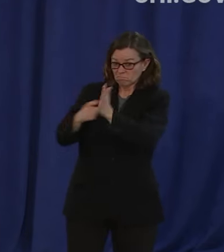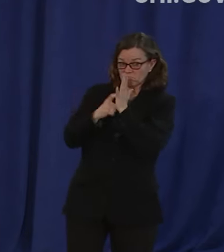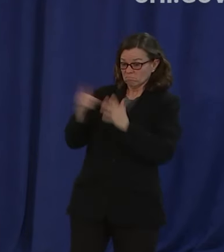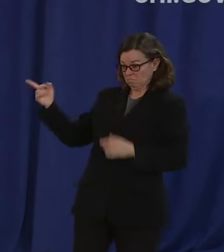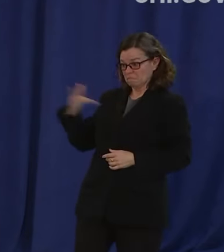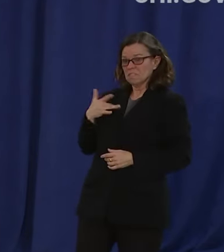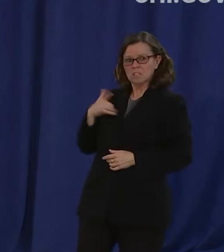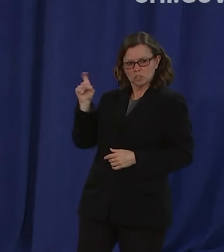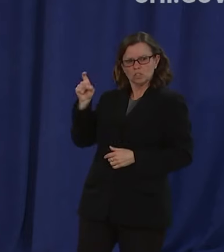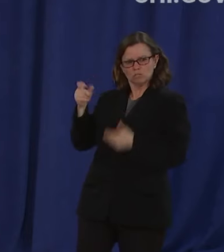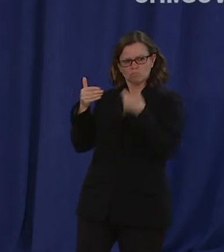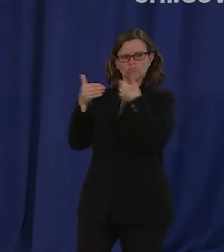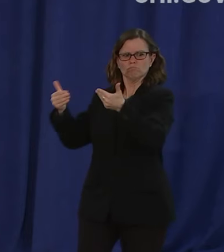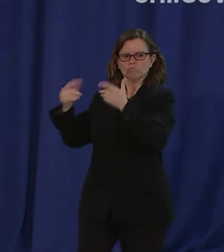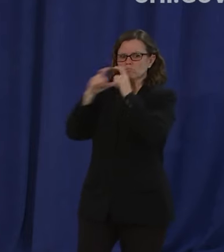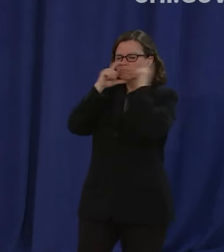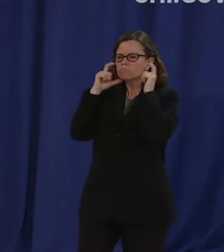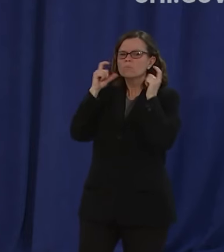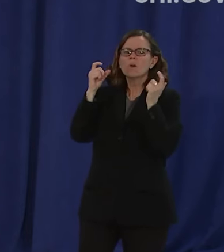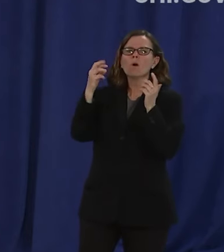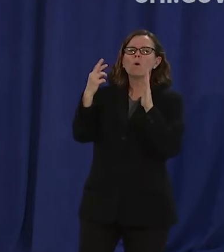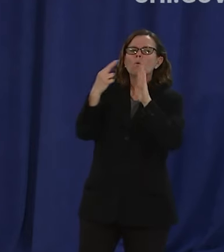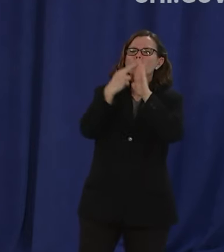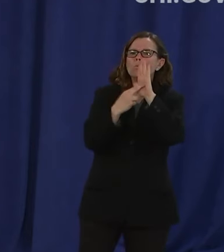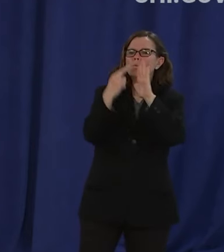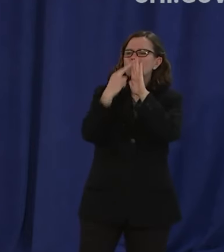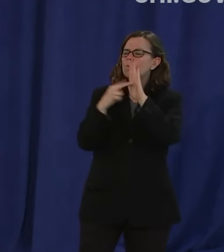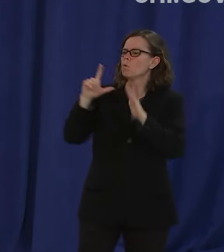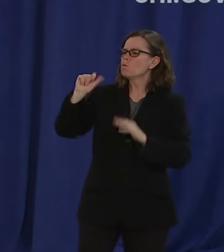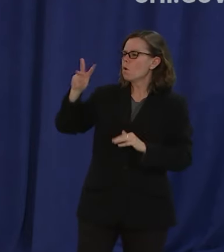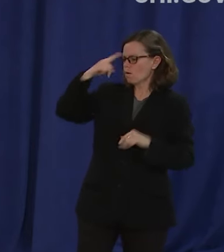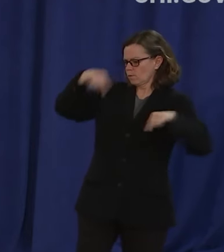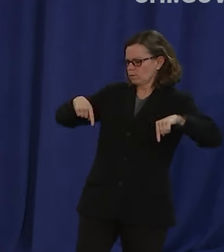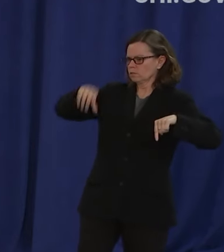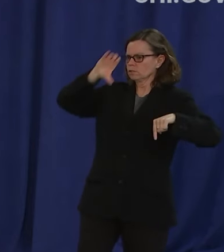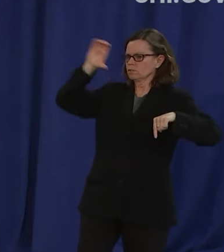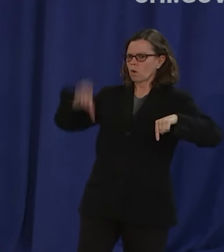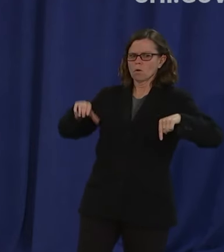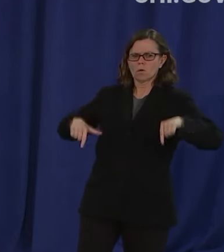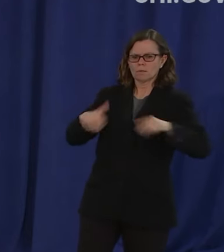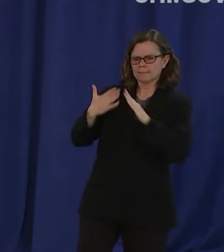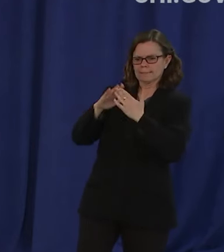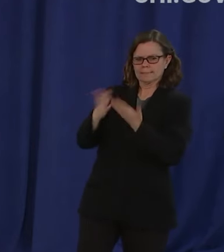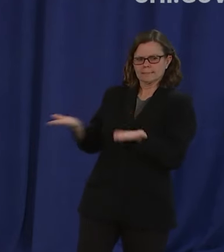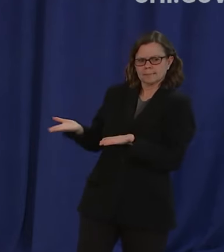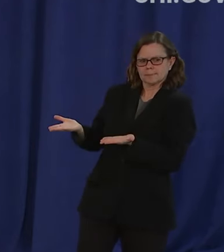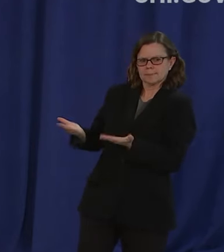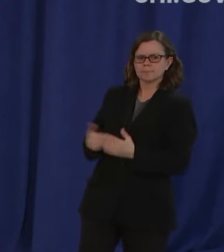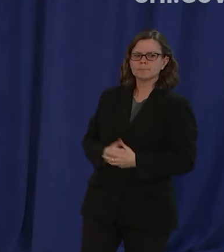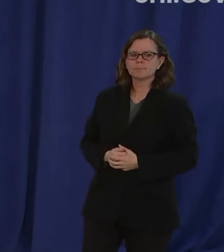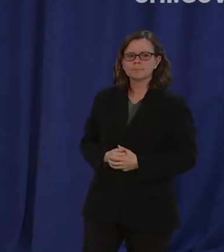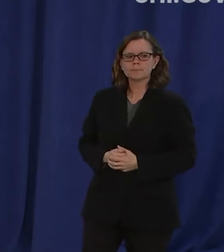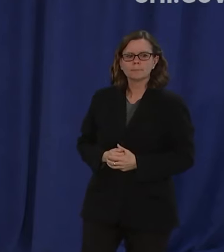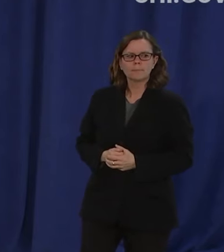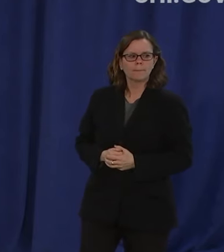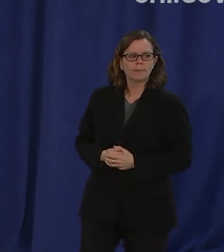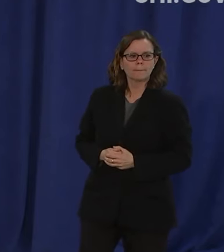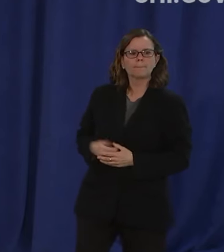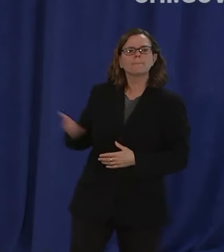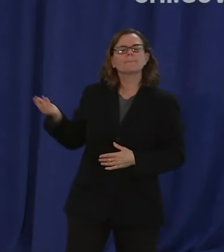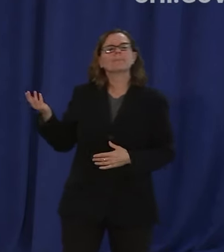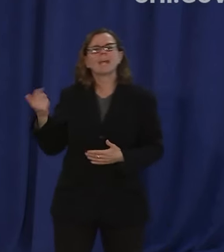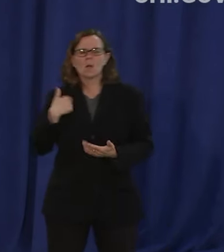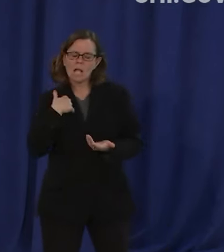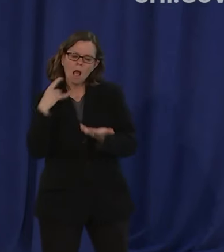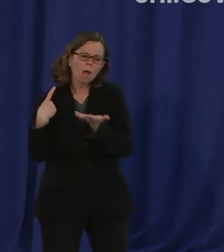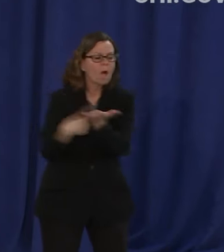look i think that's a topic that's under a lot of discussion and debate and what i think is this and and i think the governor said this as well in